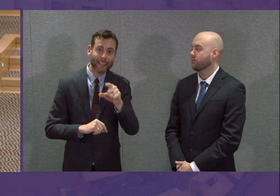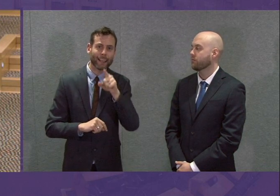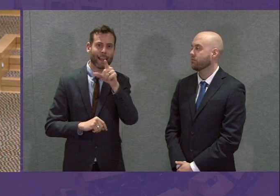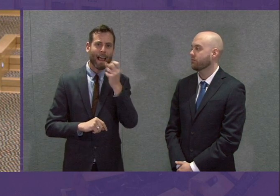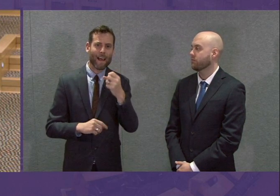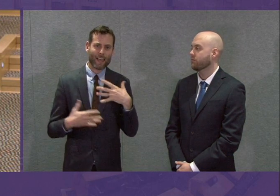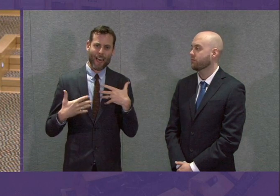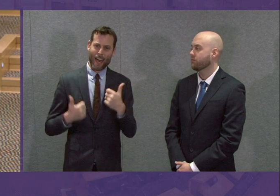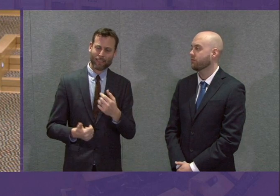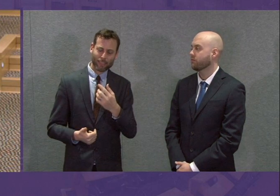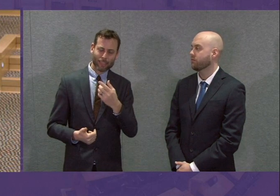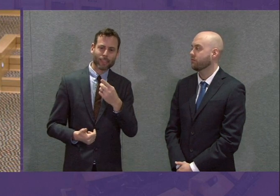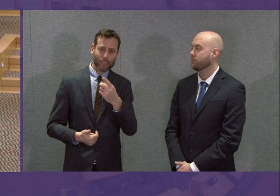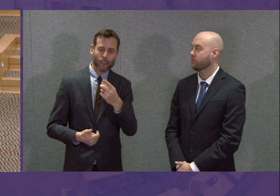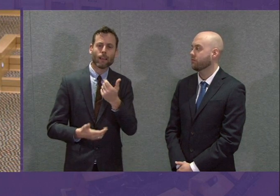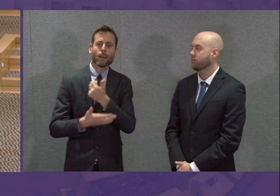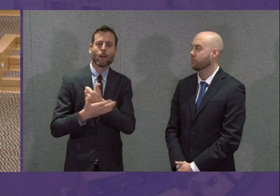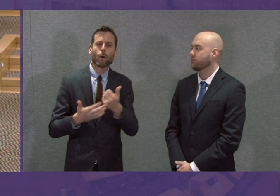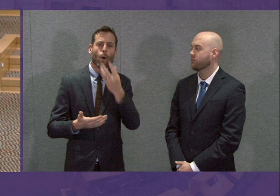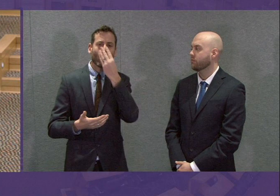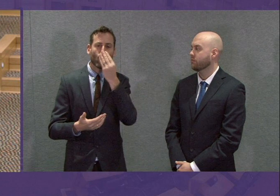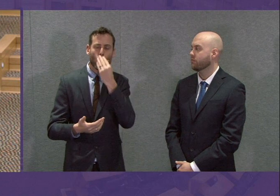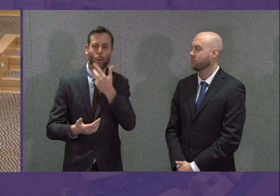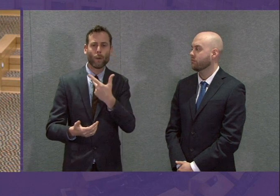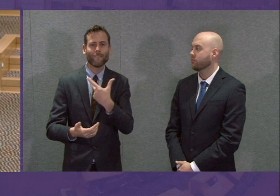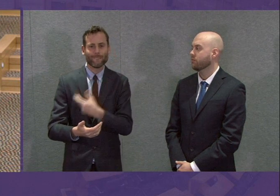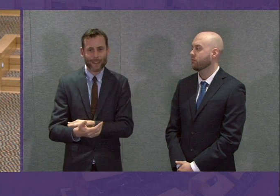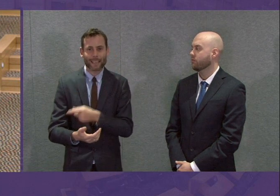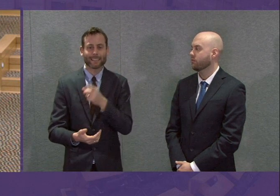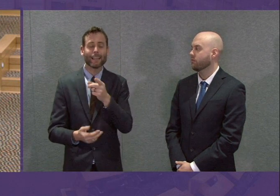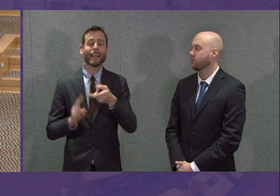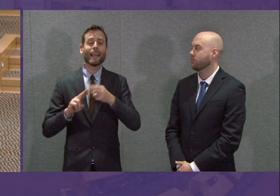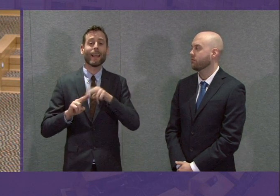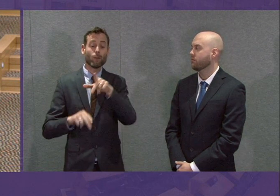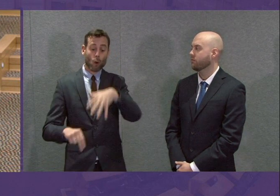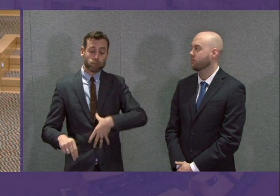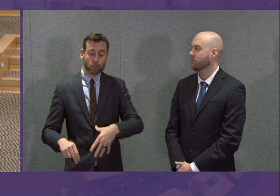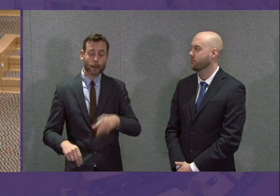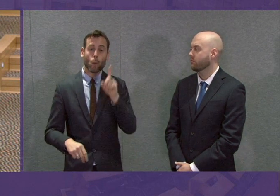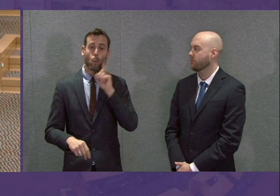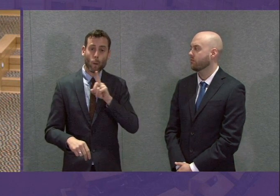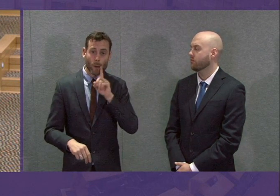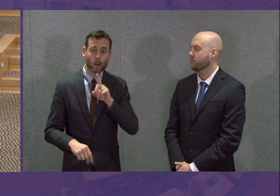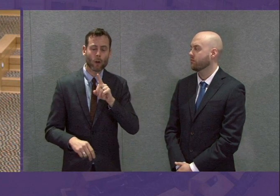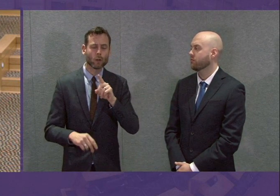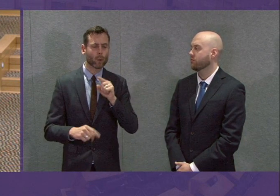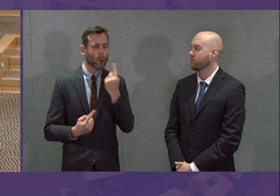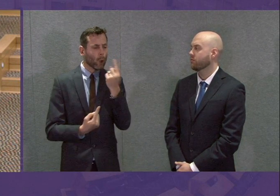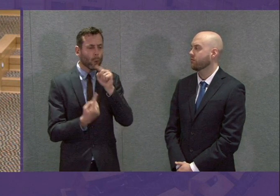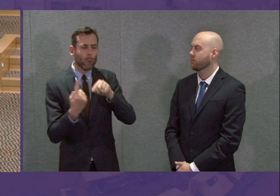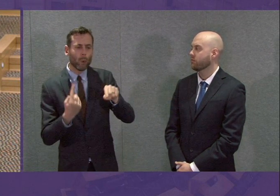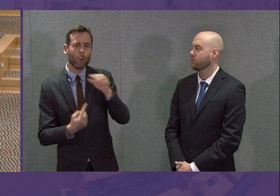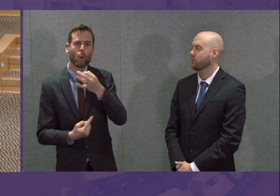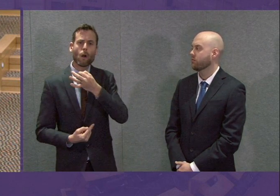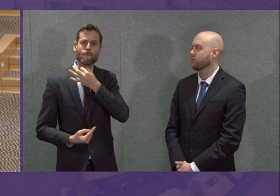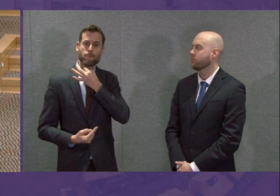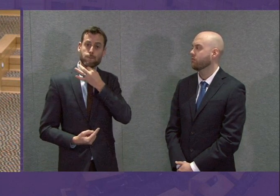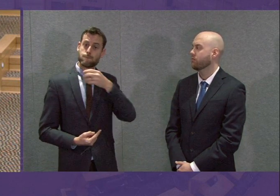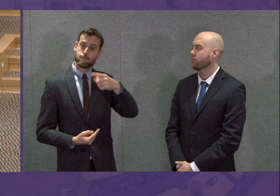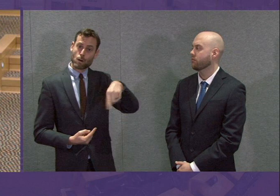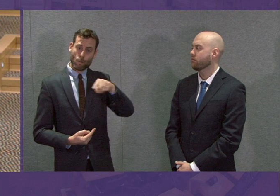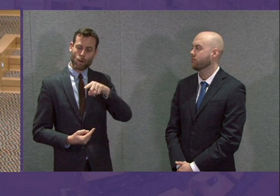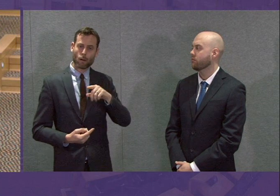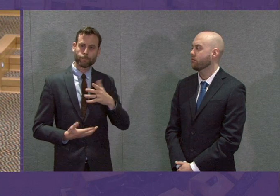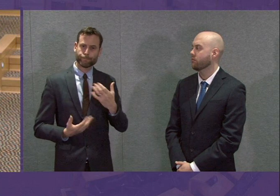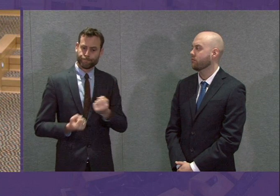condition that you get the flu vaccine for, if you are a pregnant woman, we have already said those with the most vulnerable conditions, compromised immune systems,